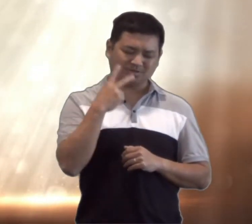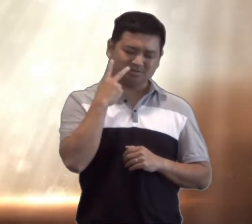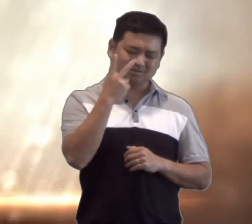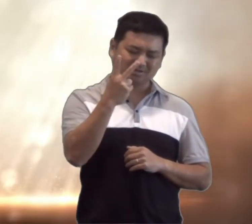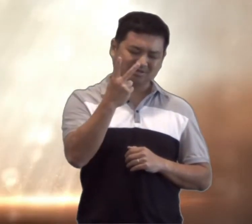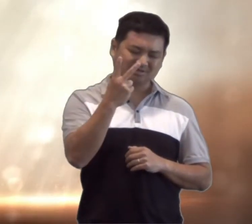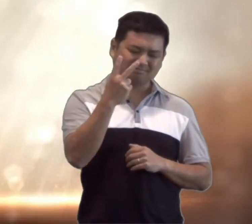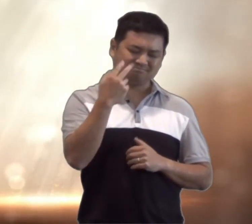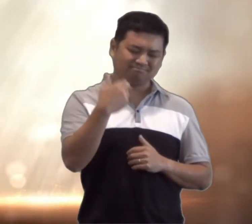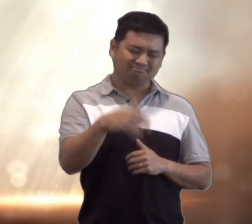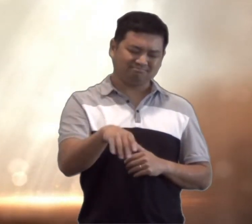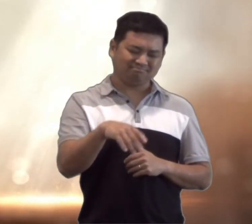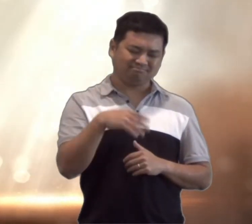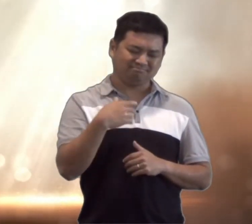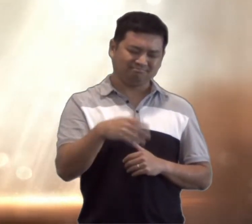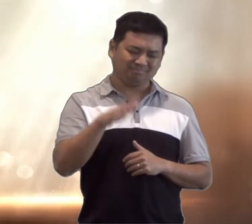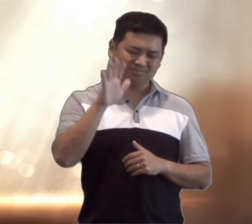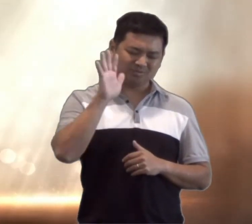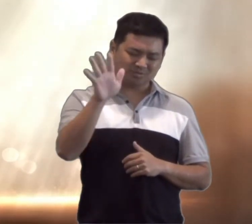. Thank